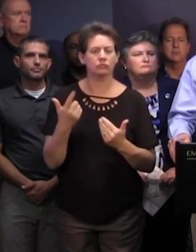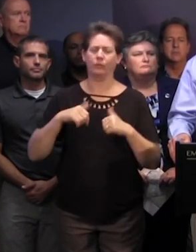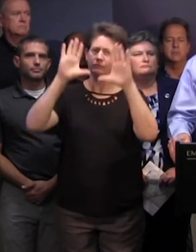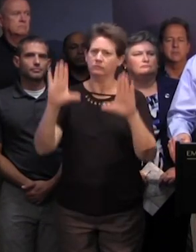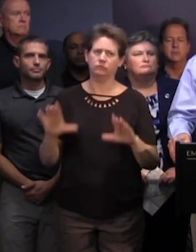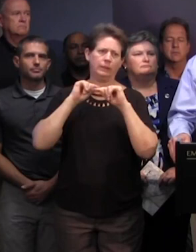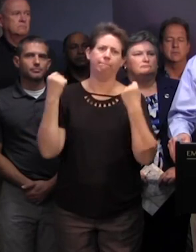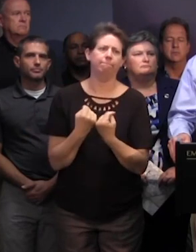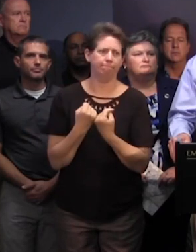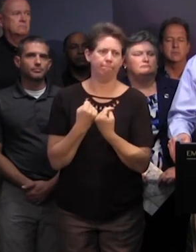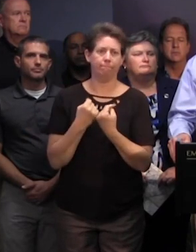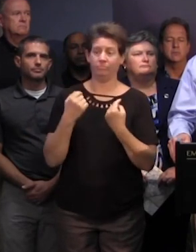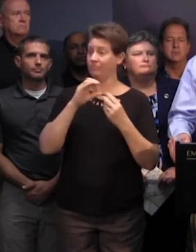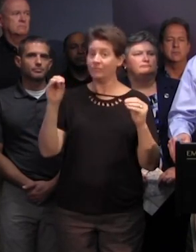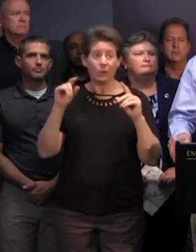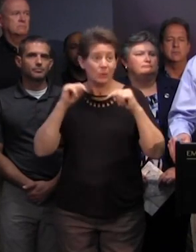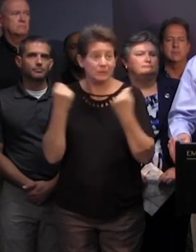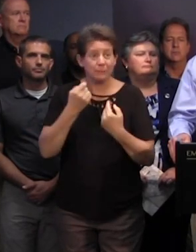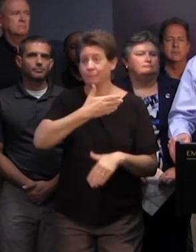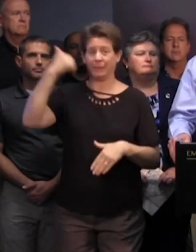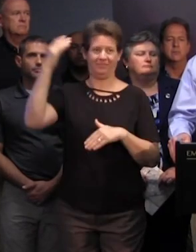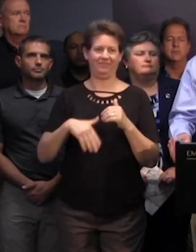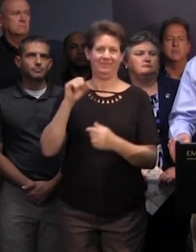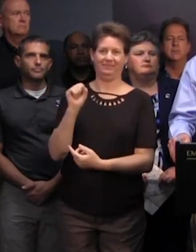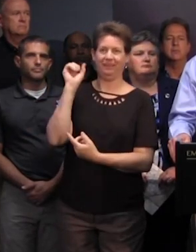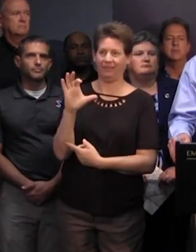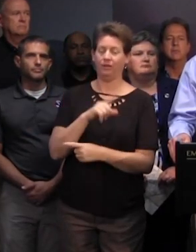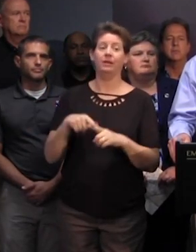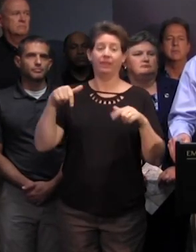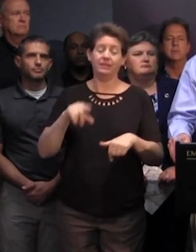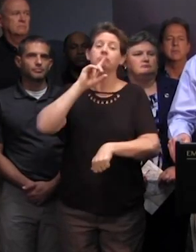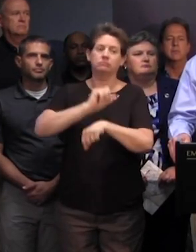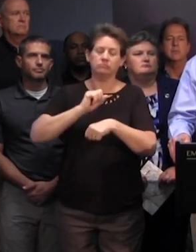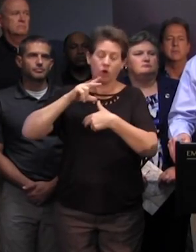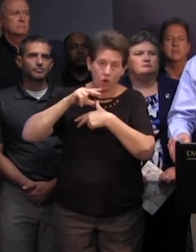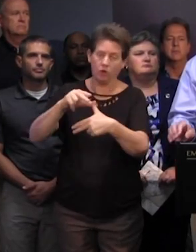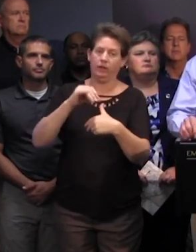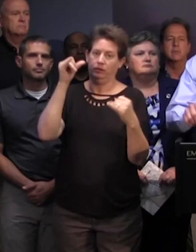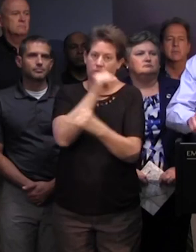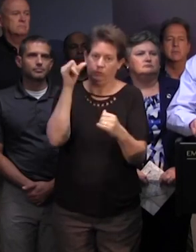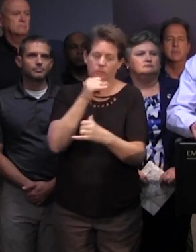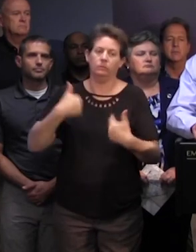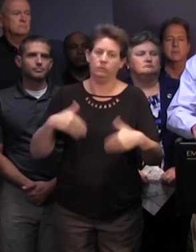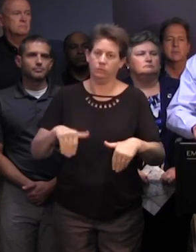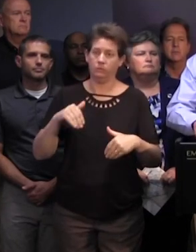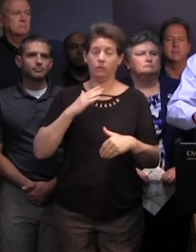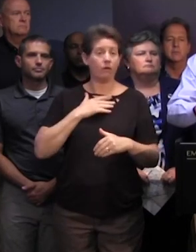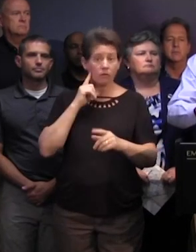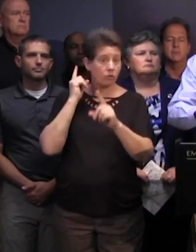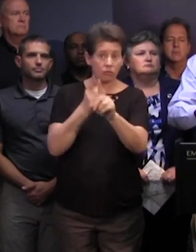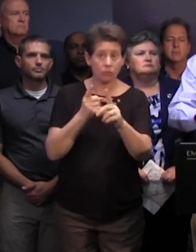great team there's no team greater than this south carolina team but this is a real hurricane that we have coming and our goal